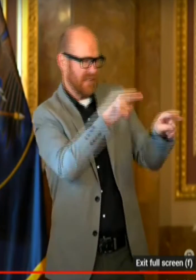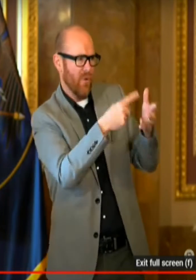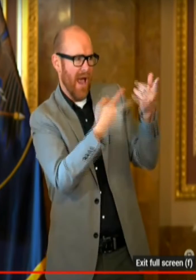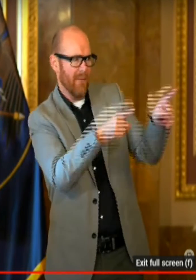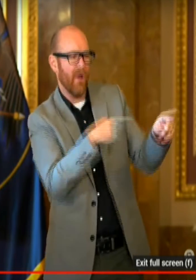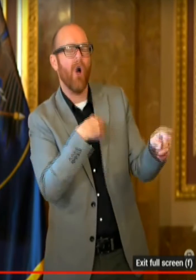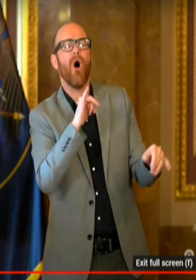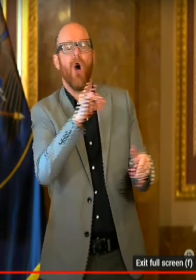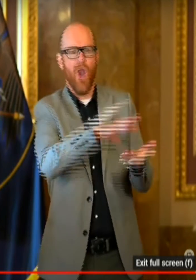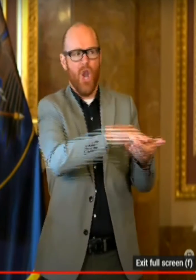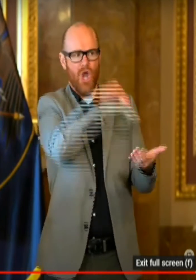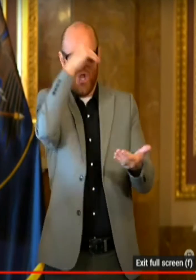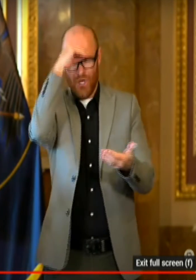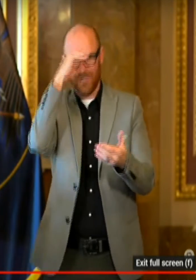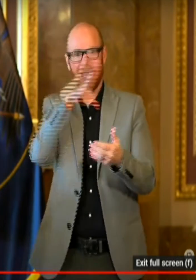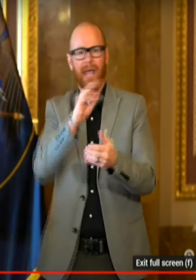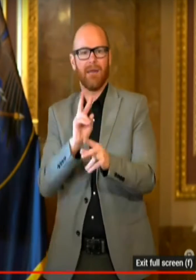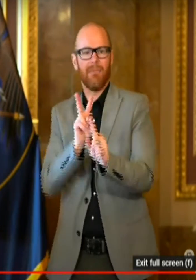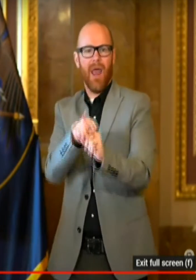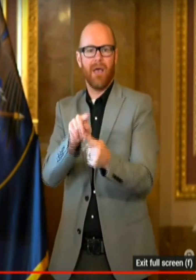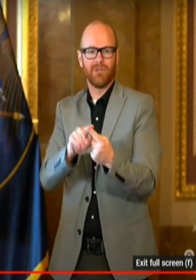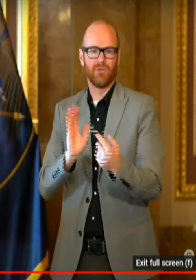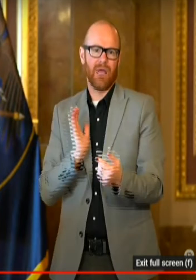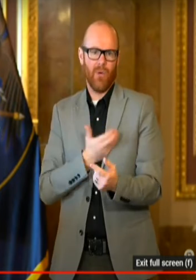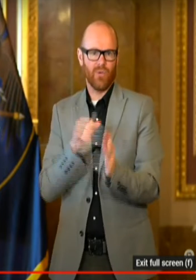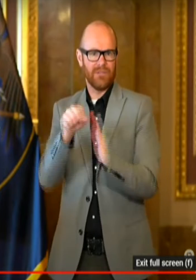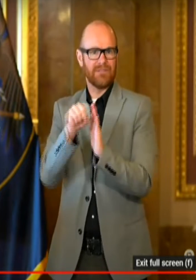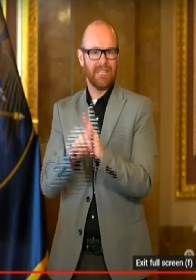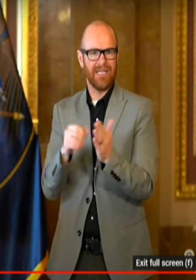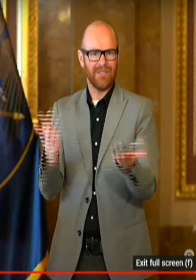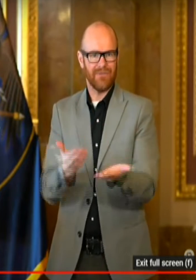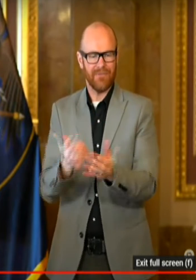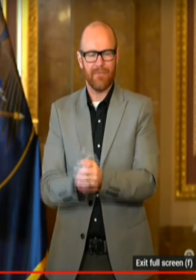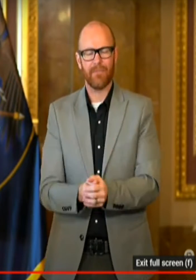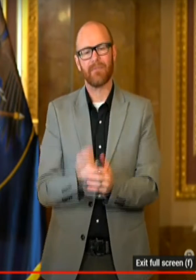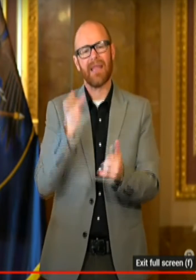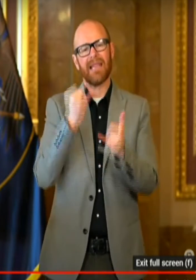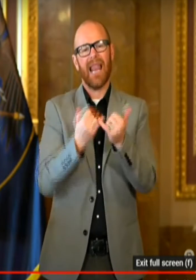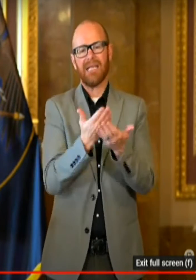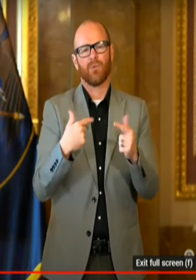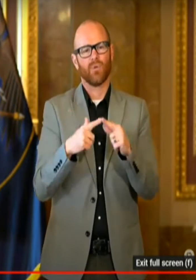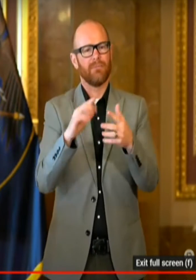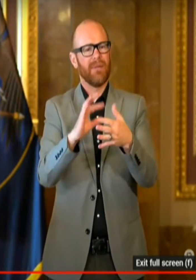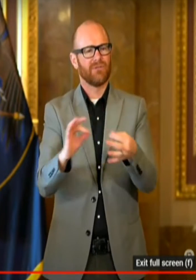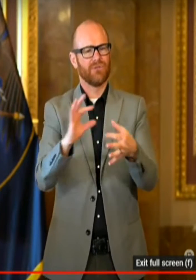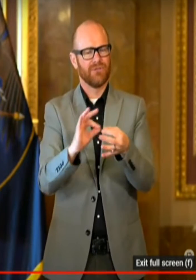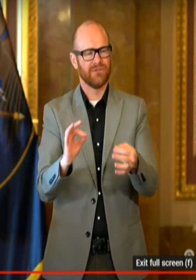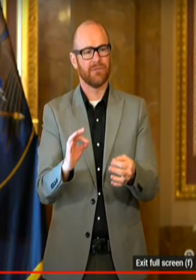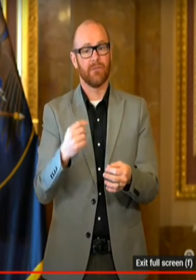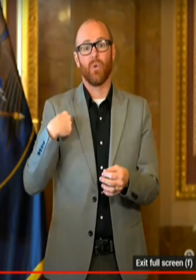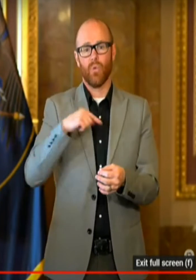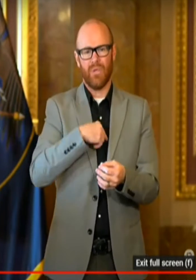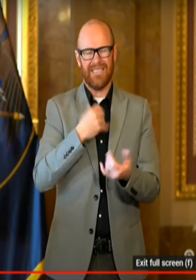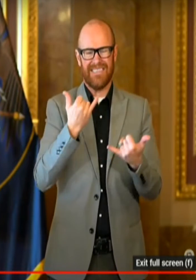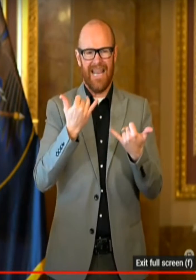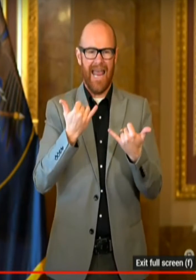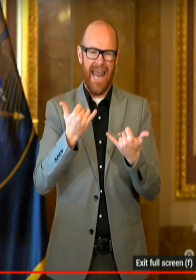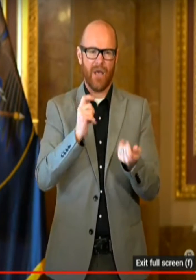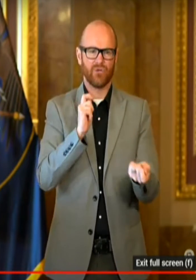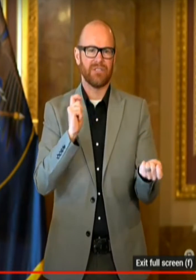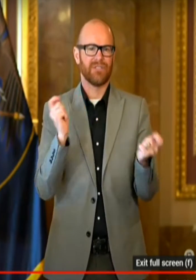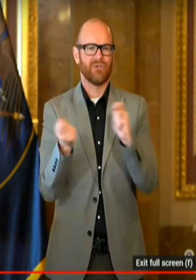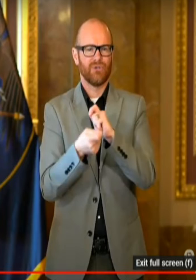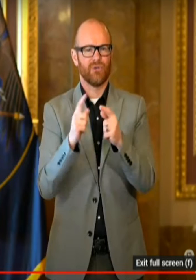and accordingly. And the last thing I just want to say is this, that as we transition into this idea